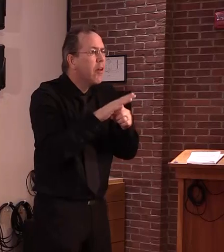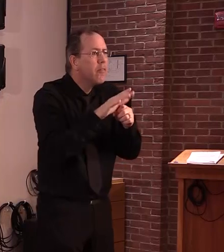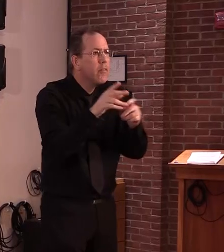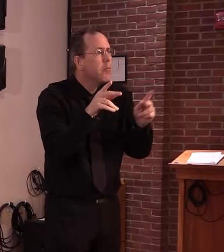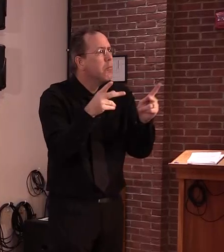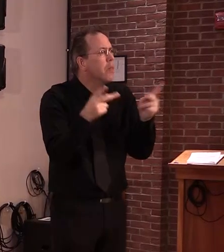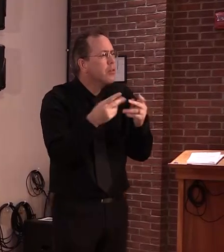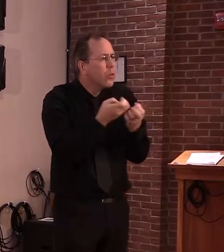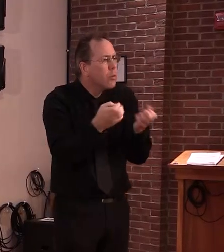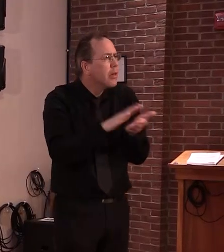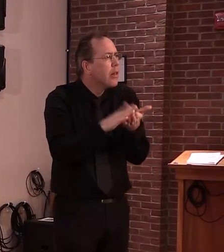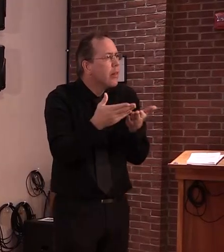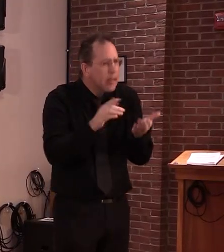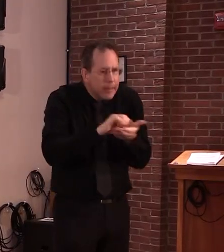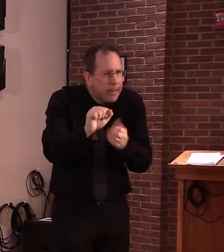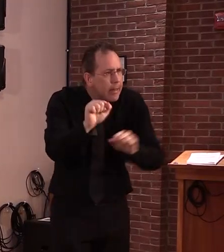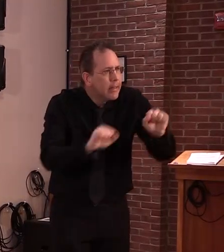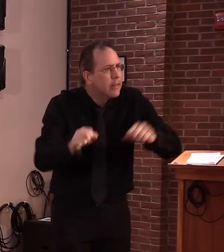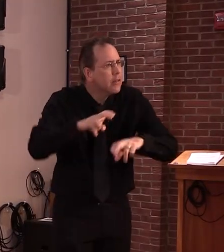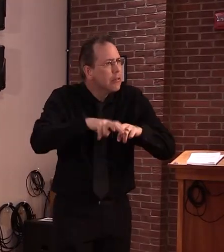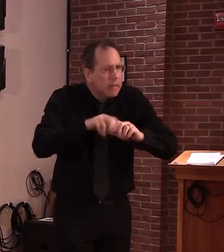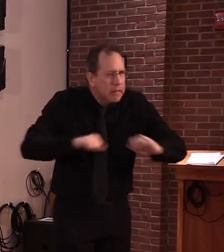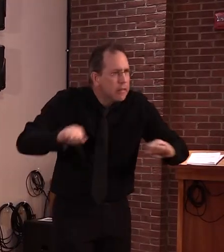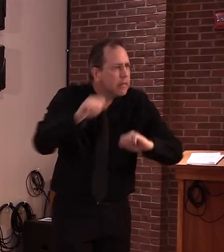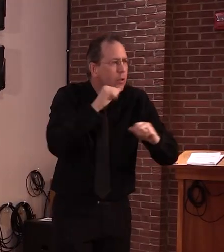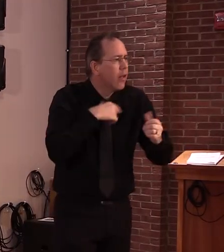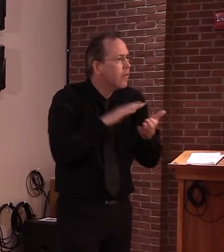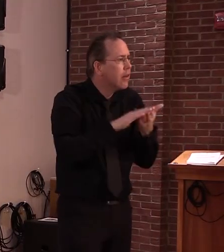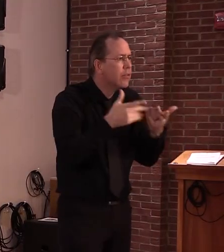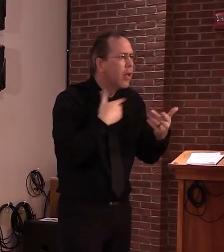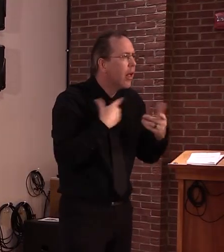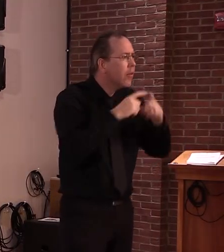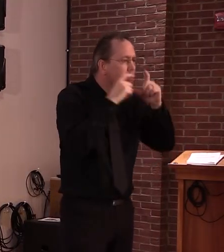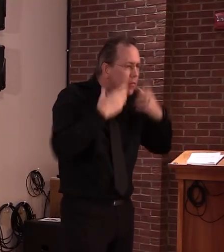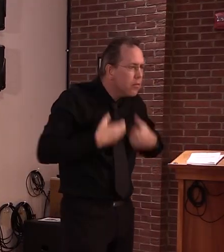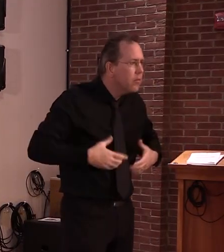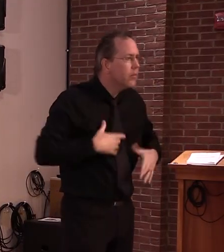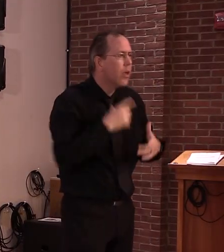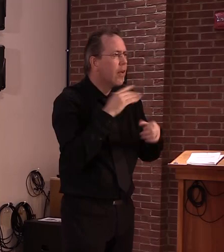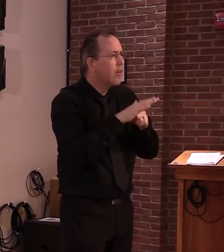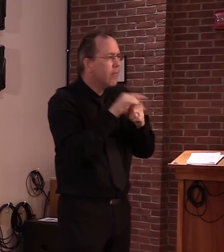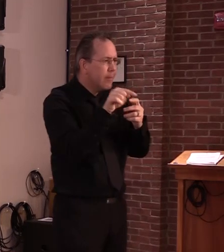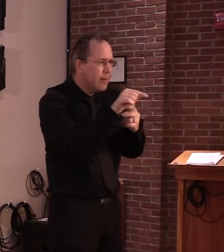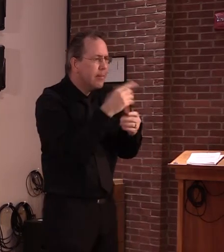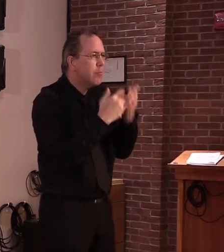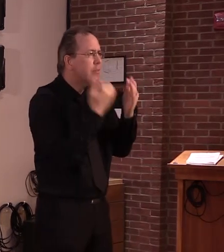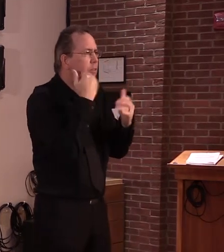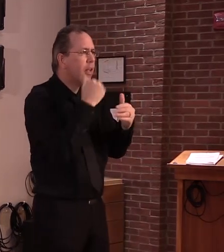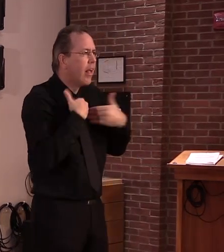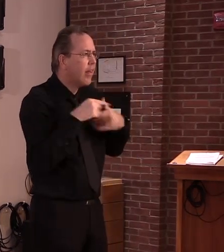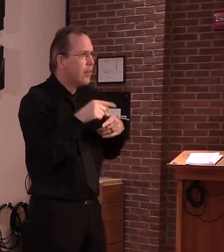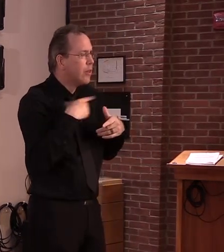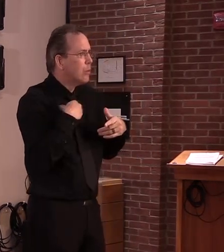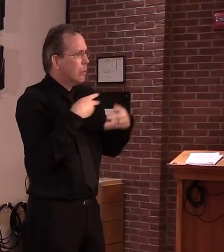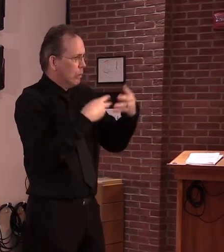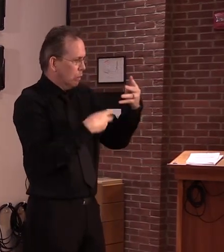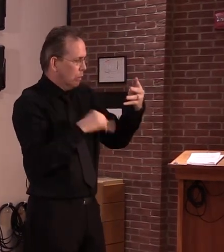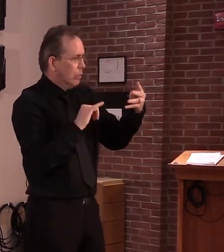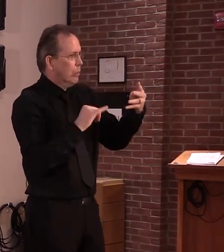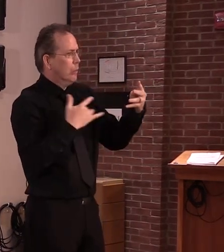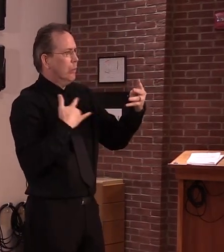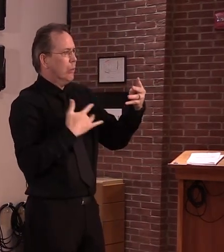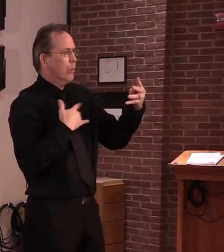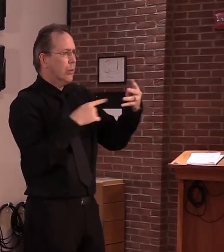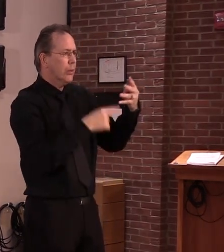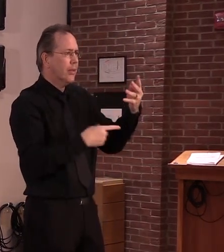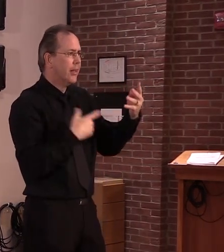to have to make a decision of whether they can comply with the guidances that we put out. That